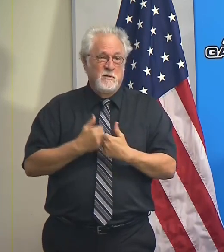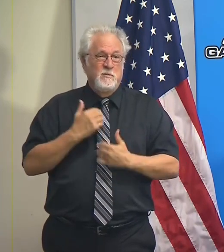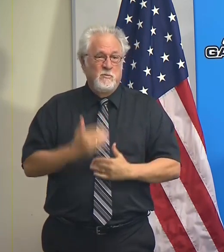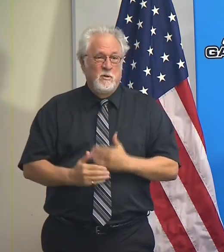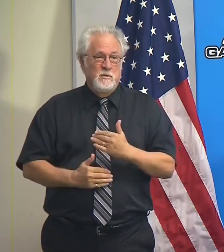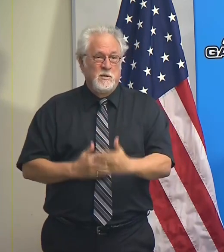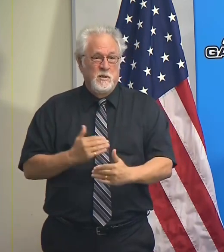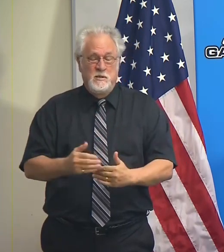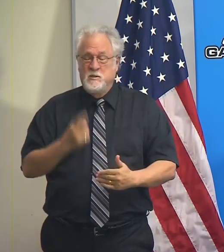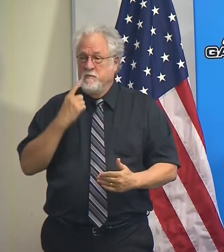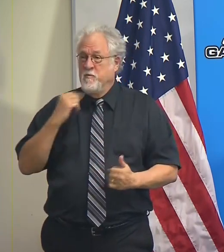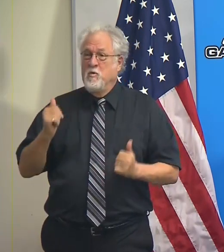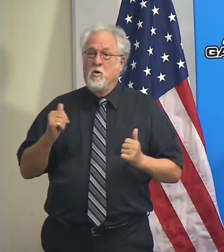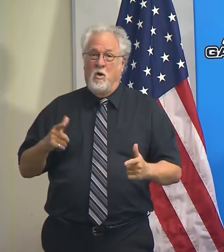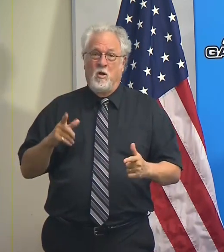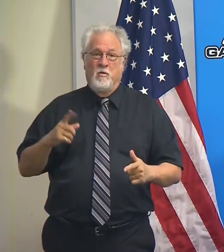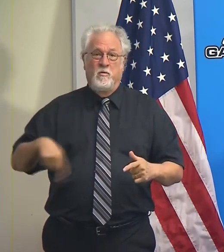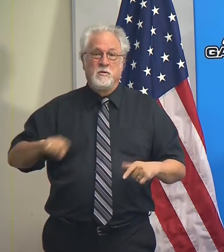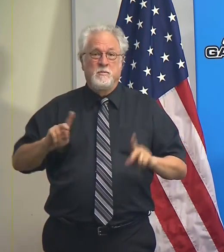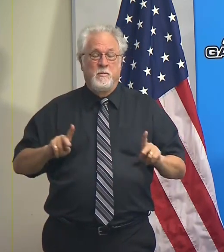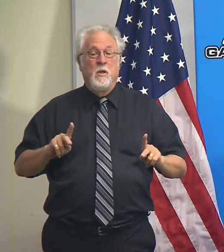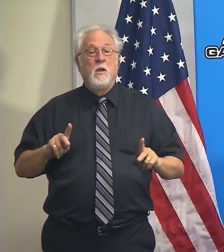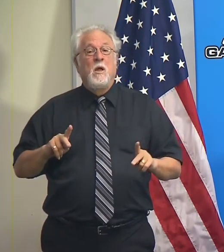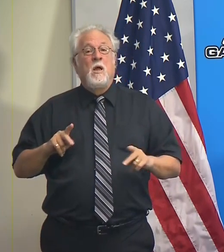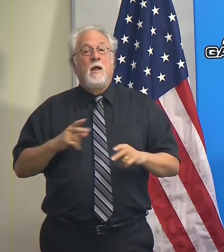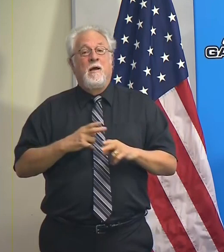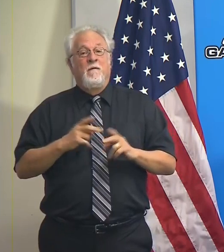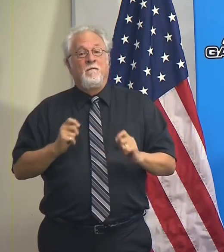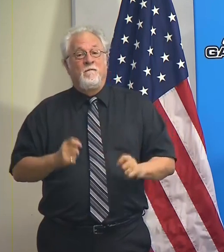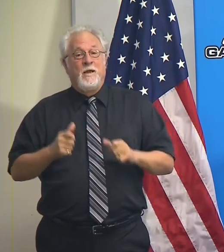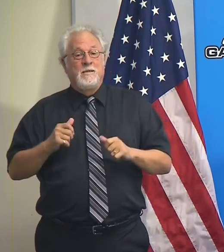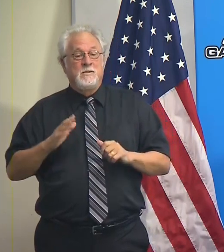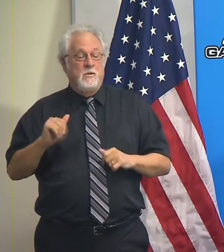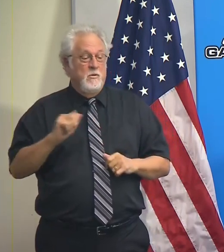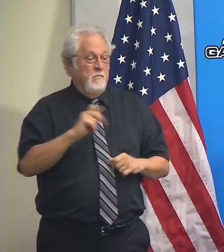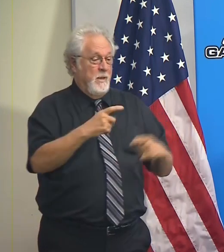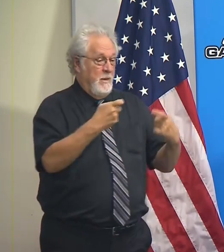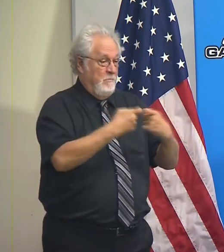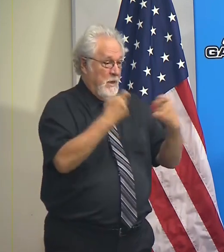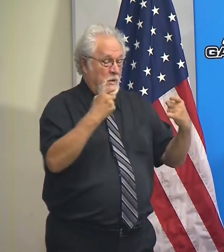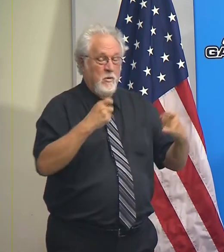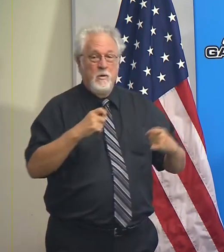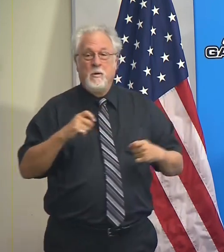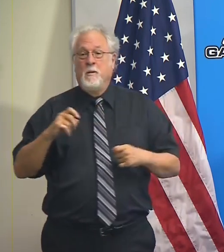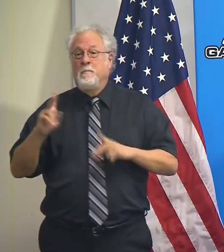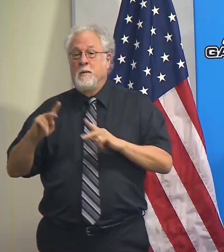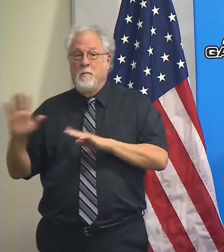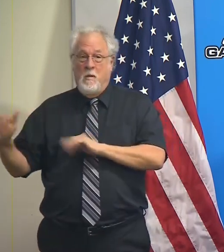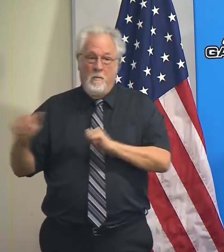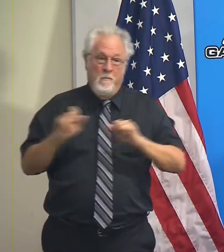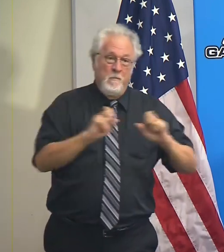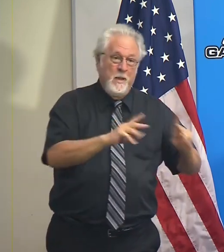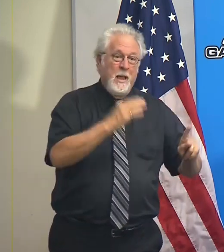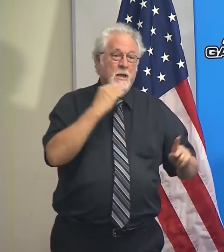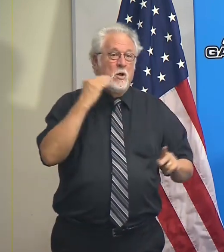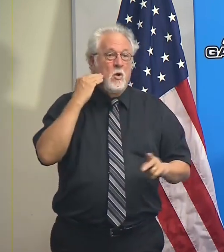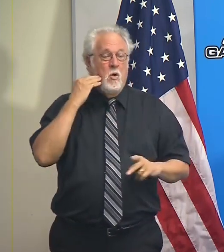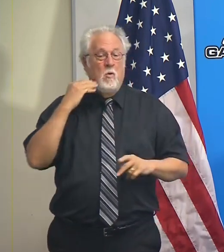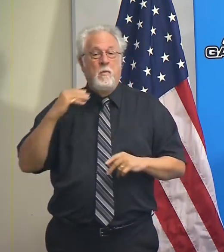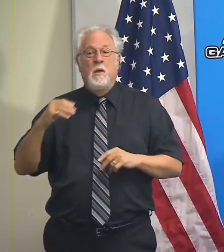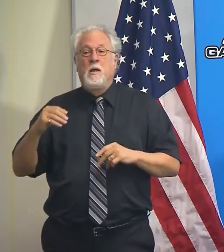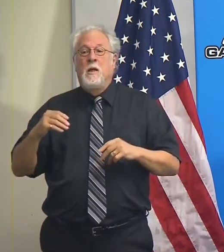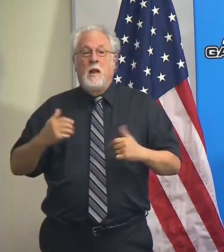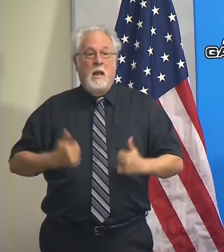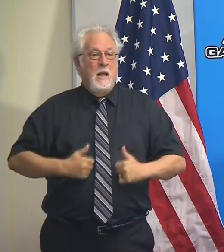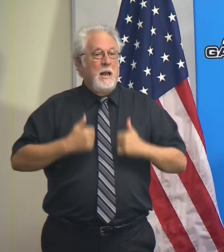for all of those folks. And the sooner we can get power restored, get people back into their homes, get